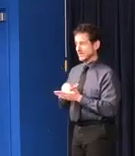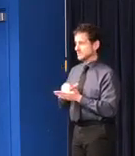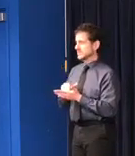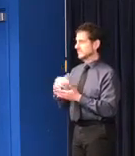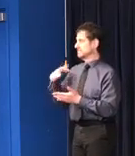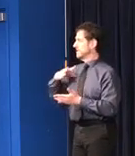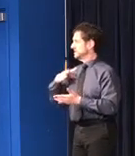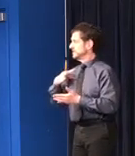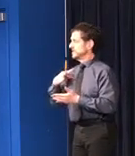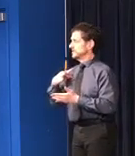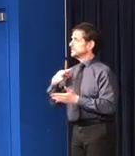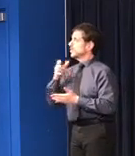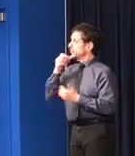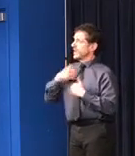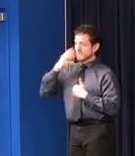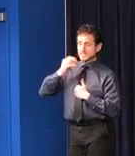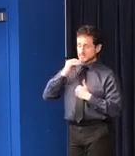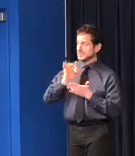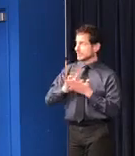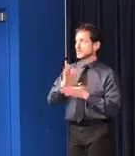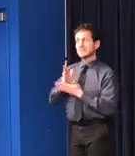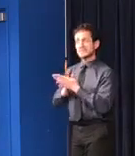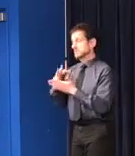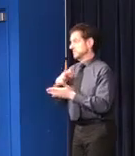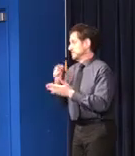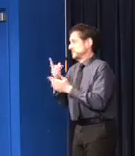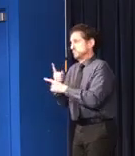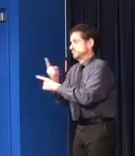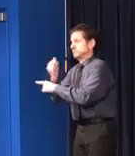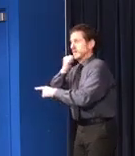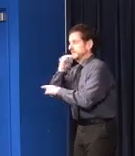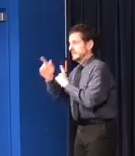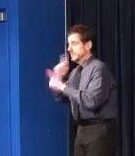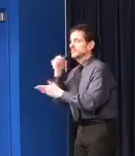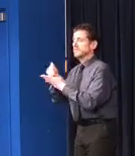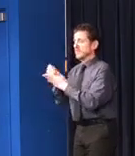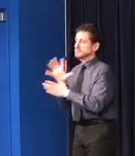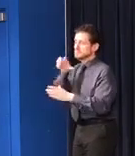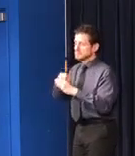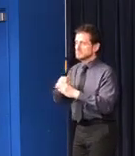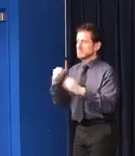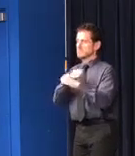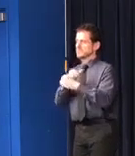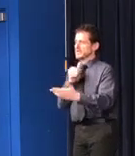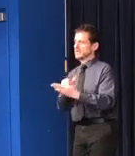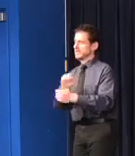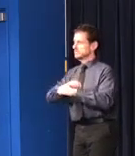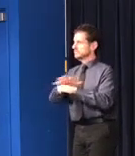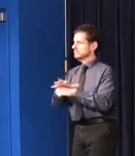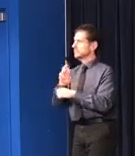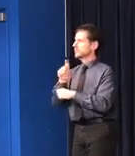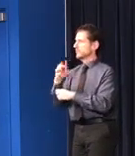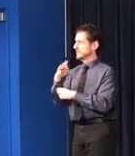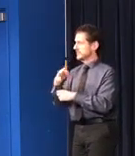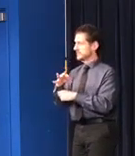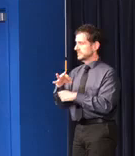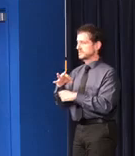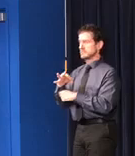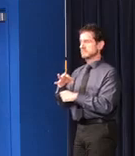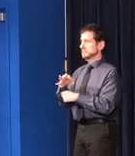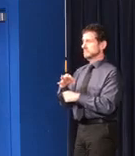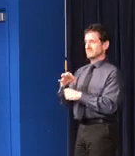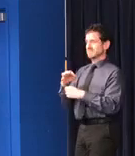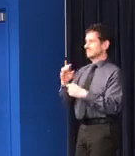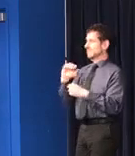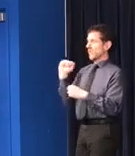registered to help in our fight against COVID-19. All of these individuals will be critical, but we still